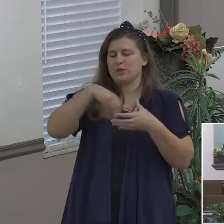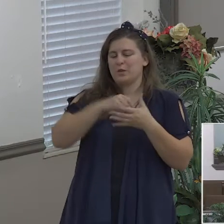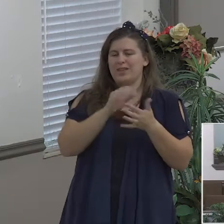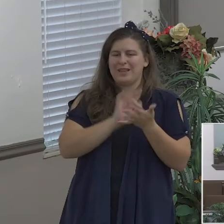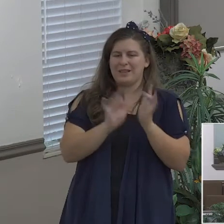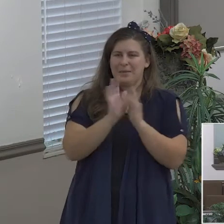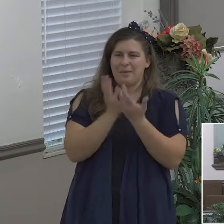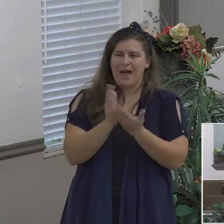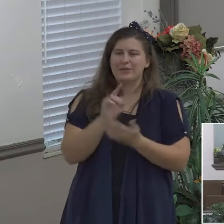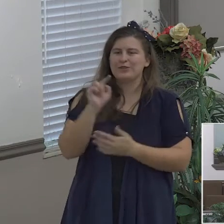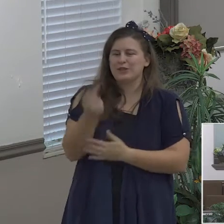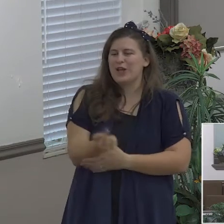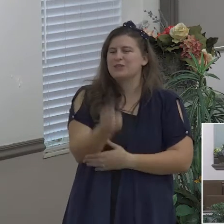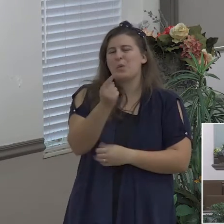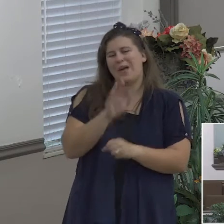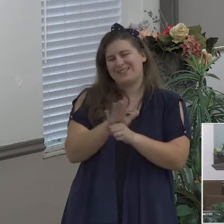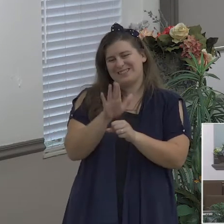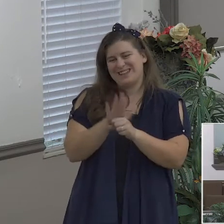one will do